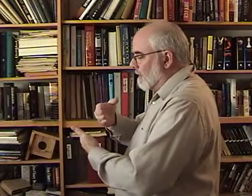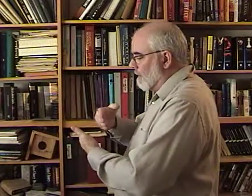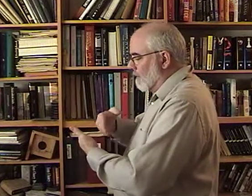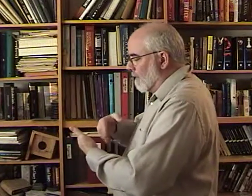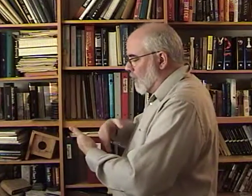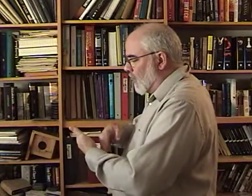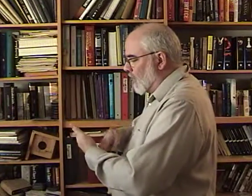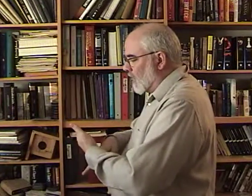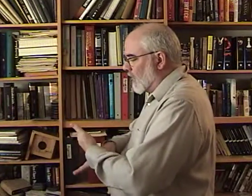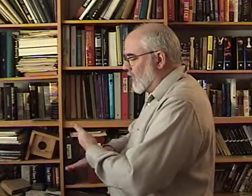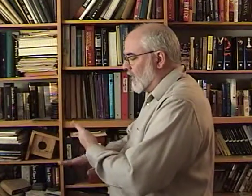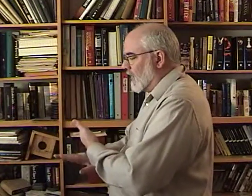Born.